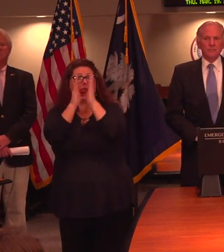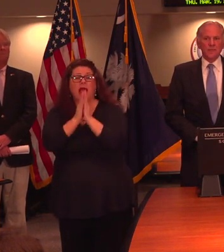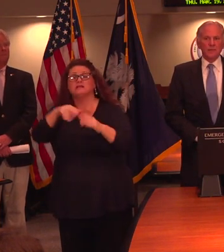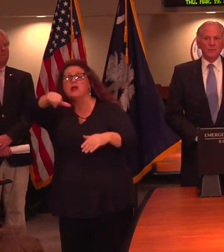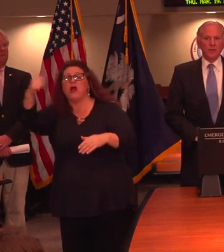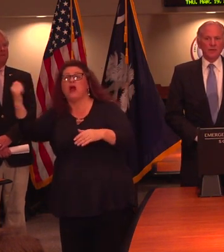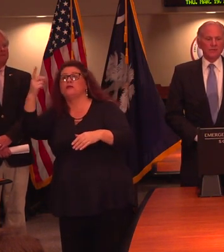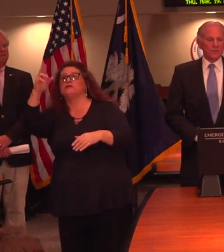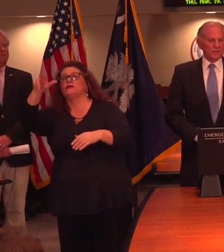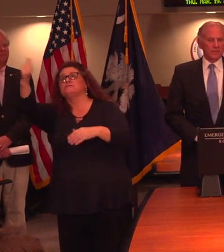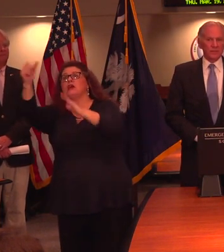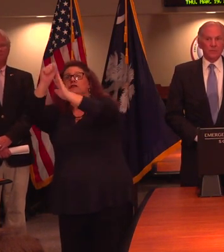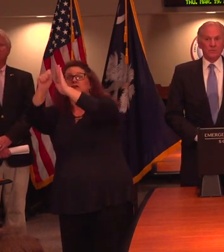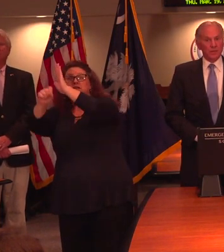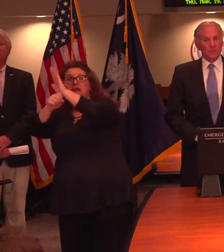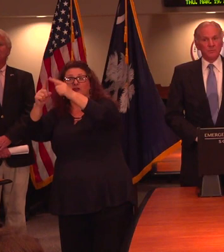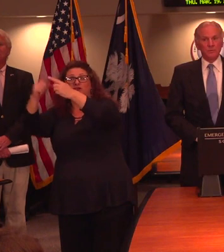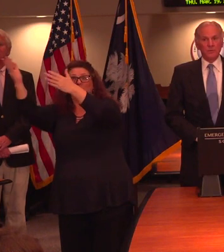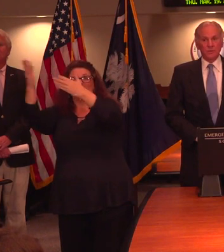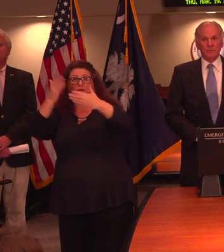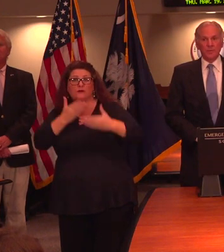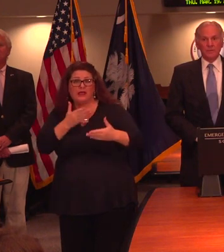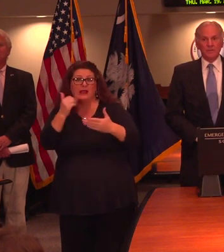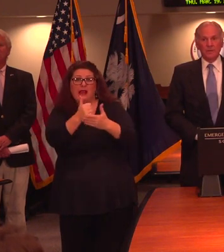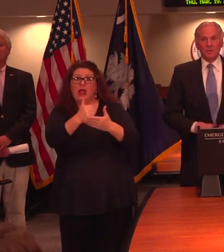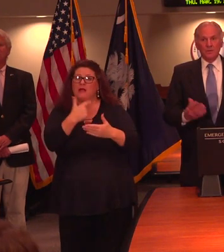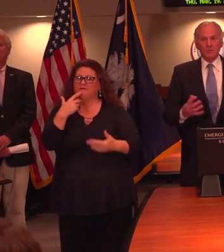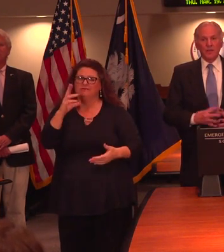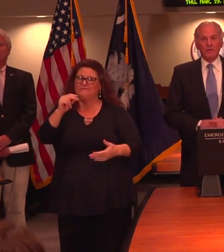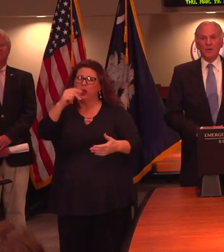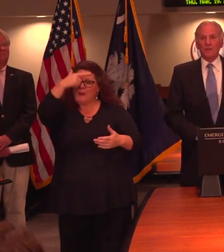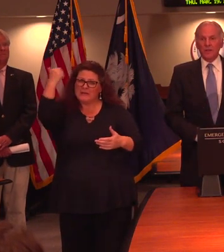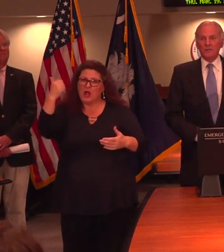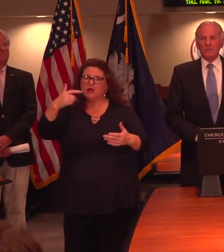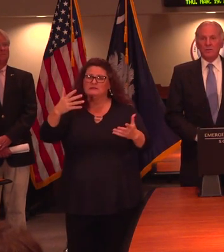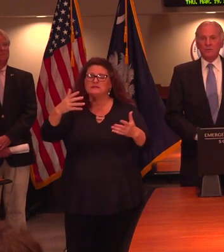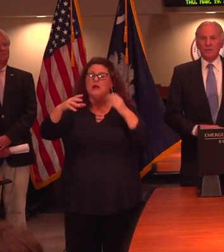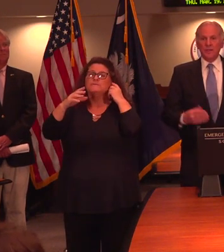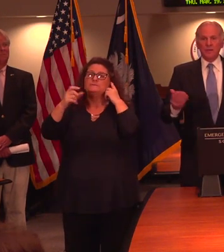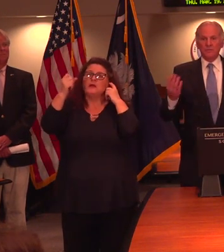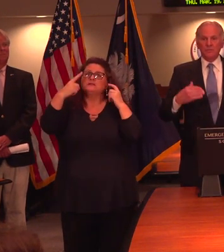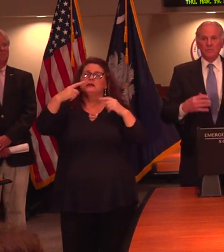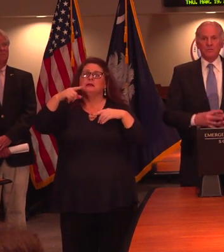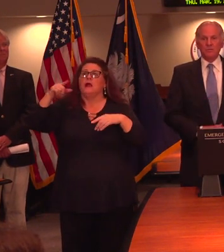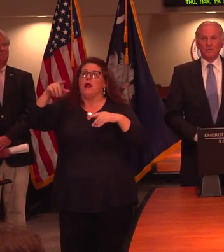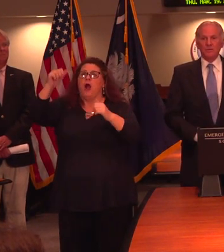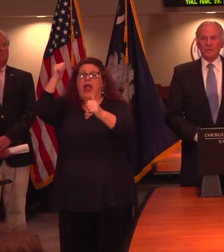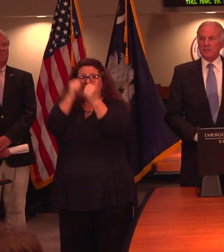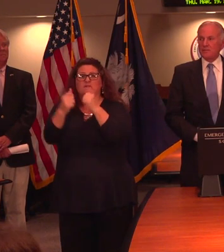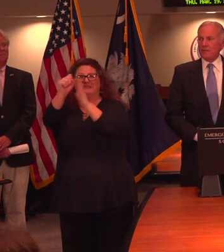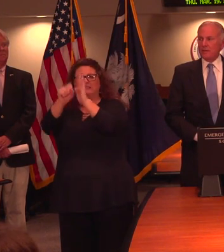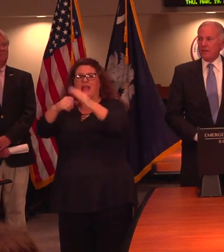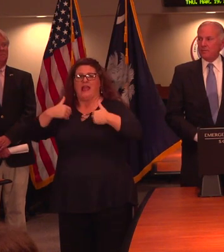anything of that nature? Every state's got their own problems with this one. This is when we have hurricanes, of course, we have people from